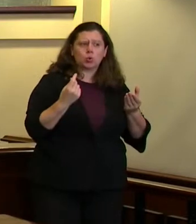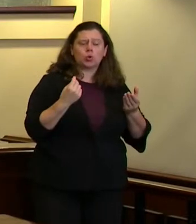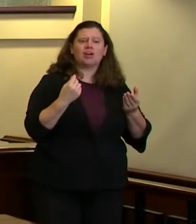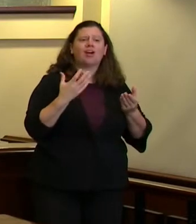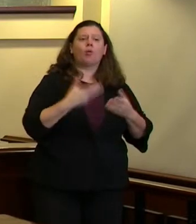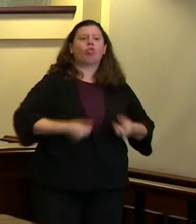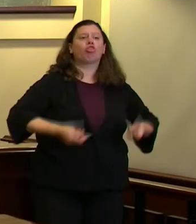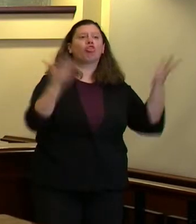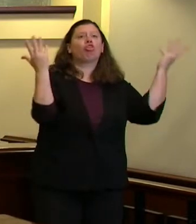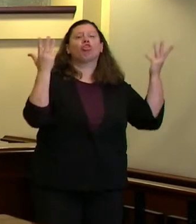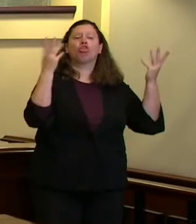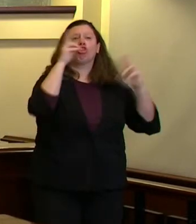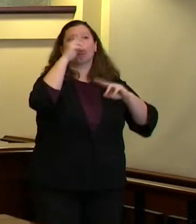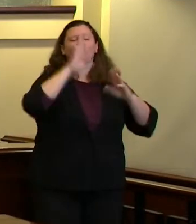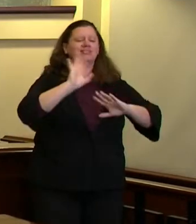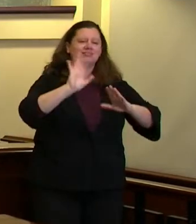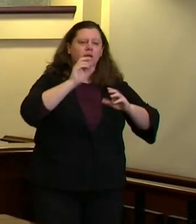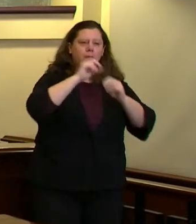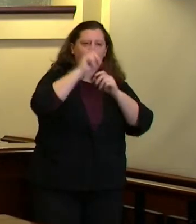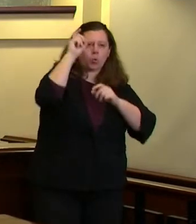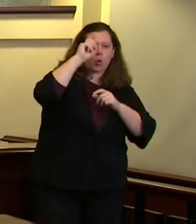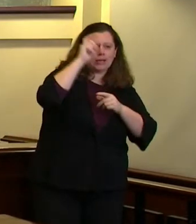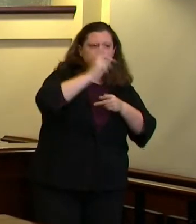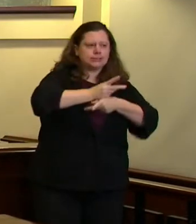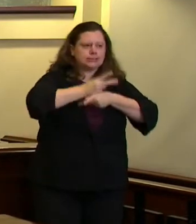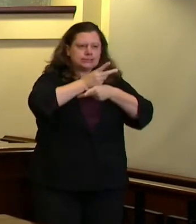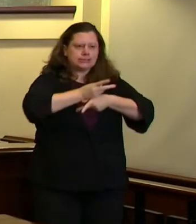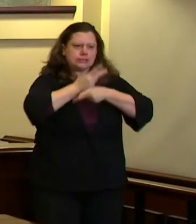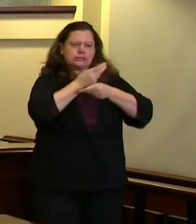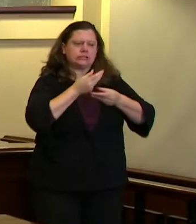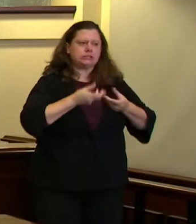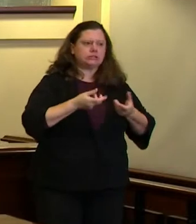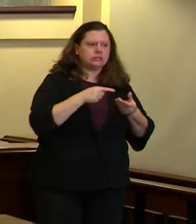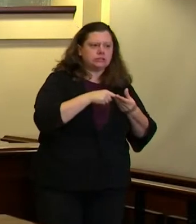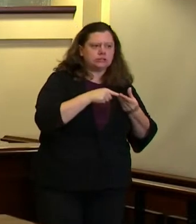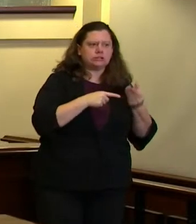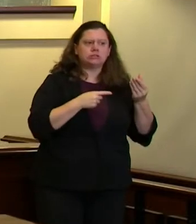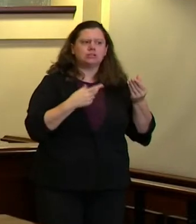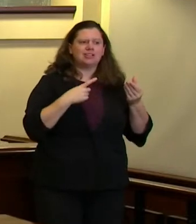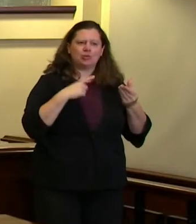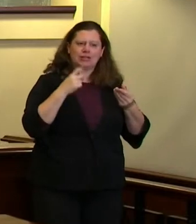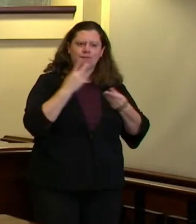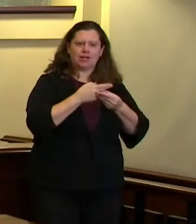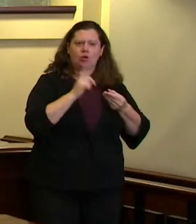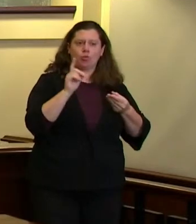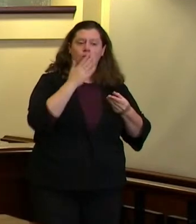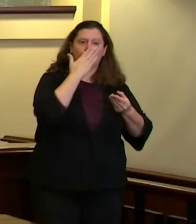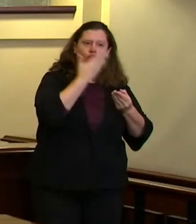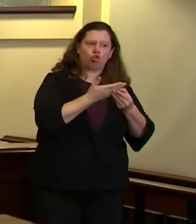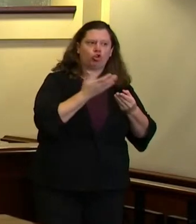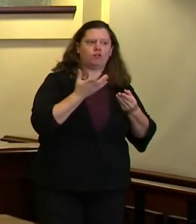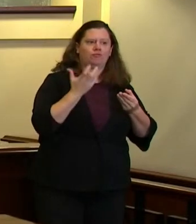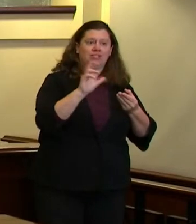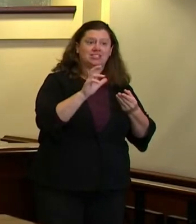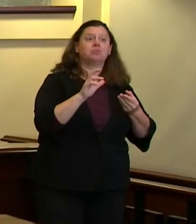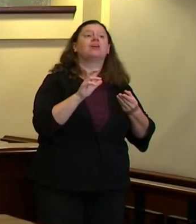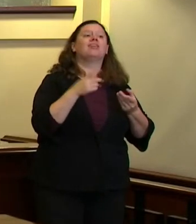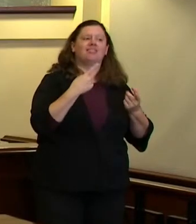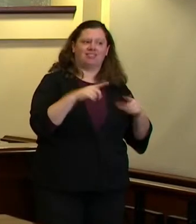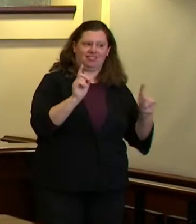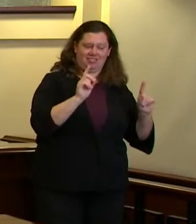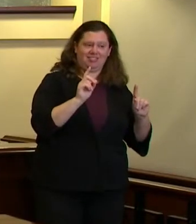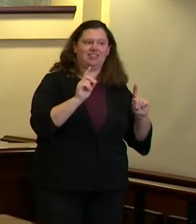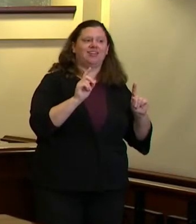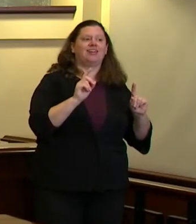i believe that we need to make a sizable investment and a quick investment in getting people off the